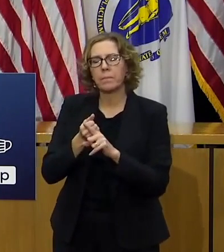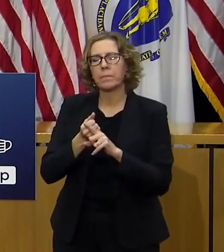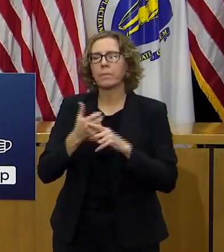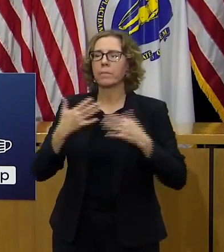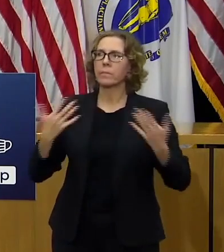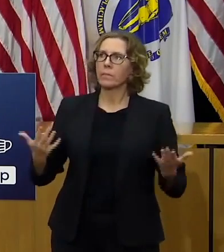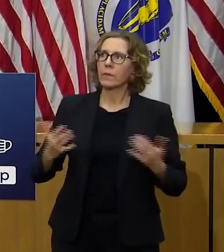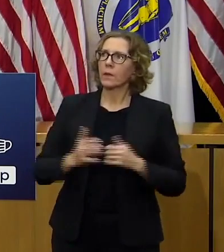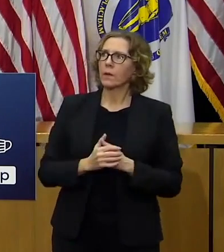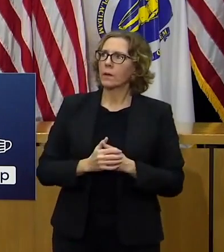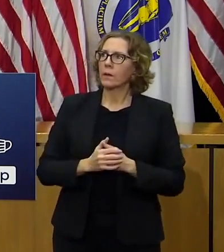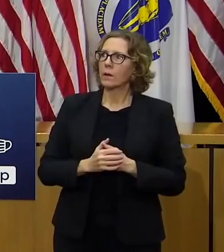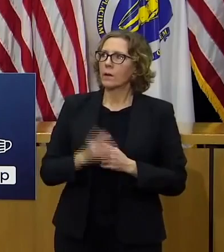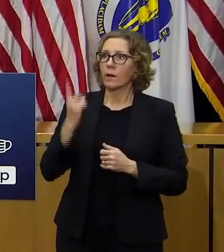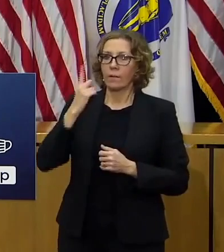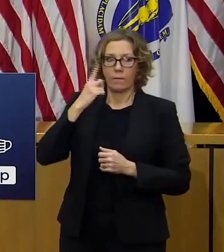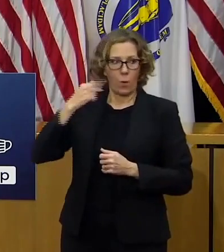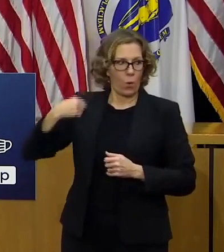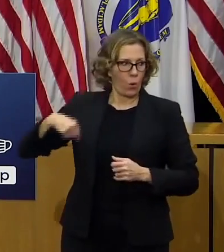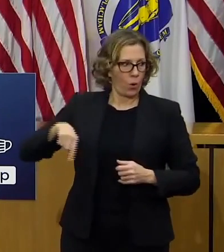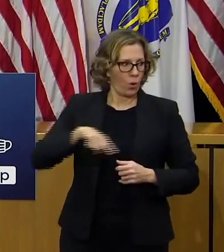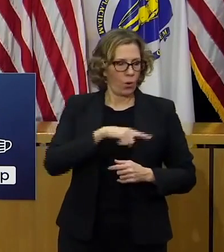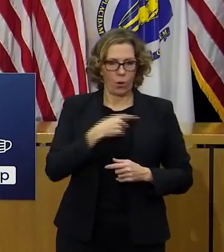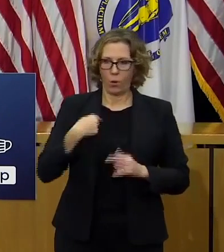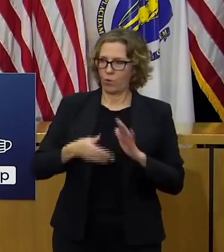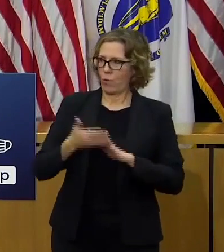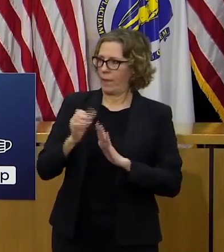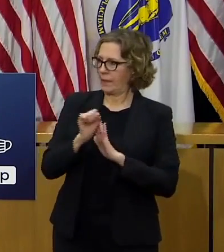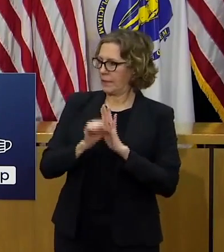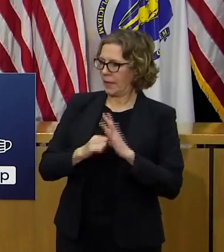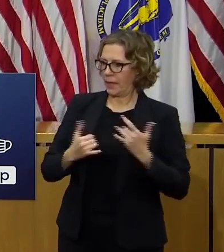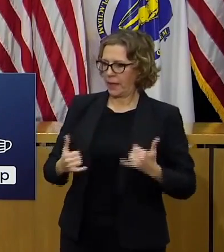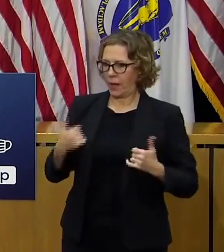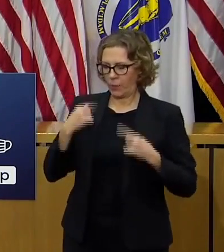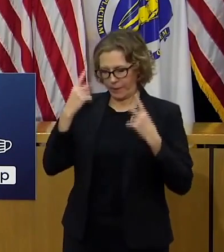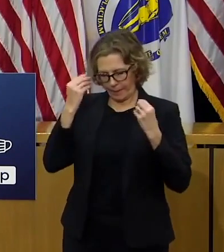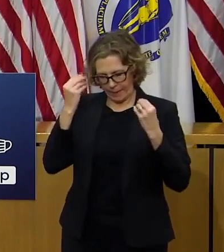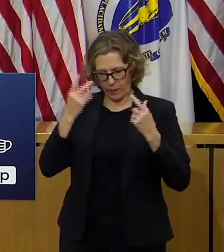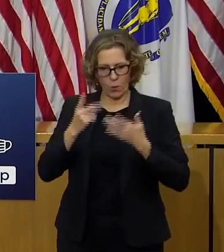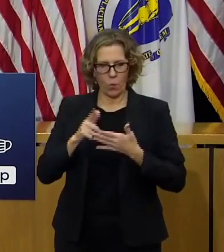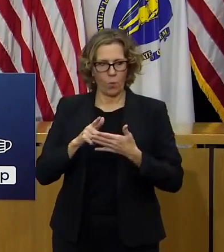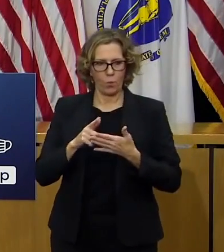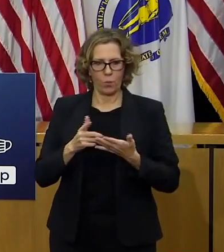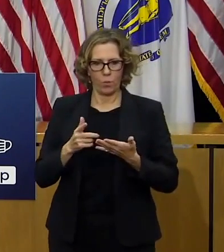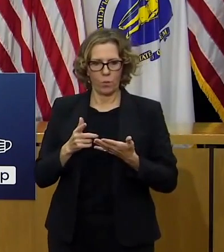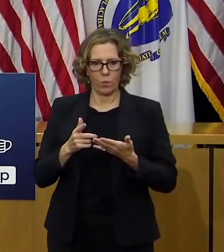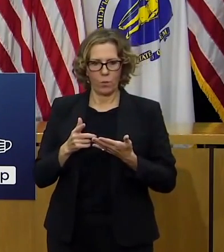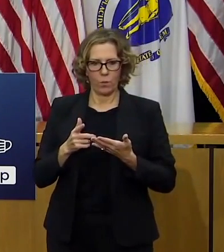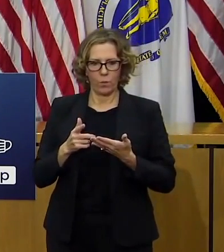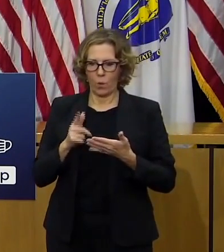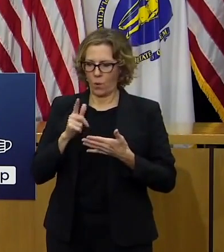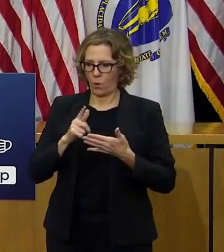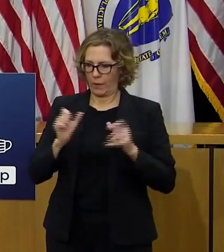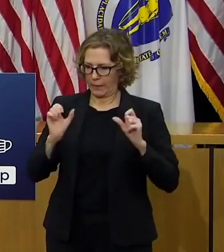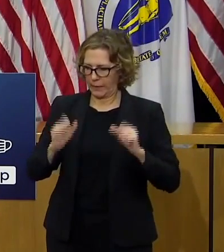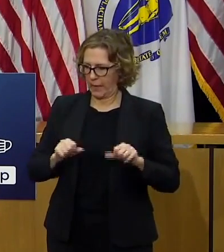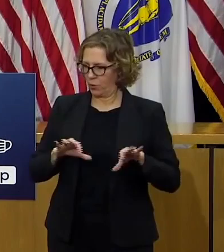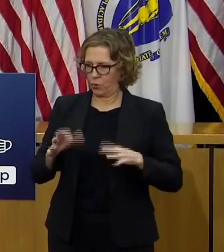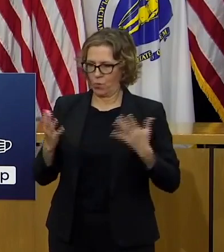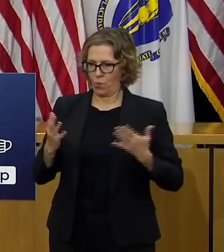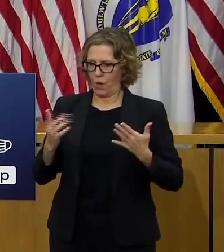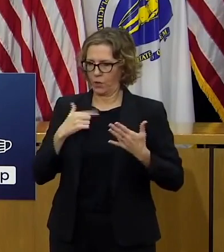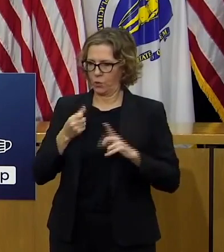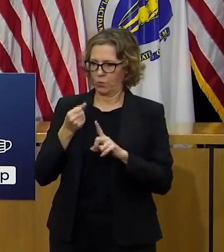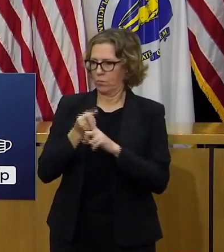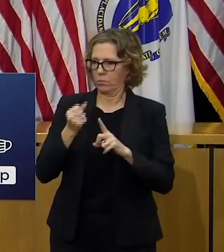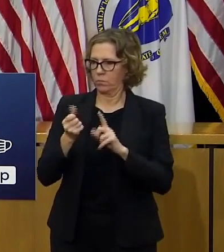here for us is what kinds of things can we do that we actually believe will change the way people think about how they behave